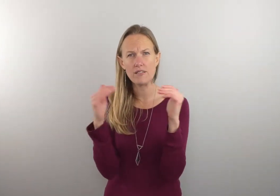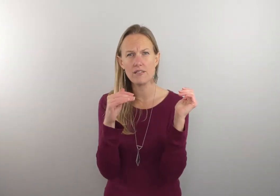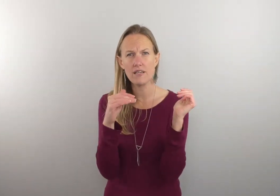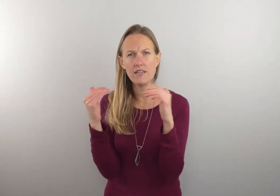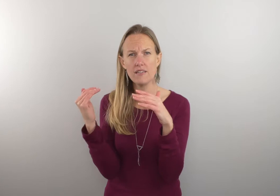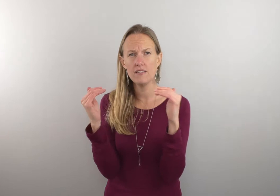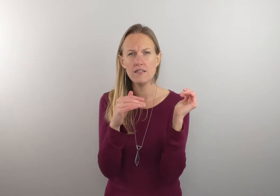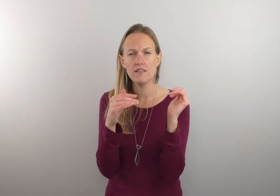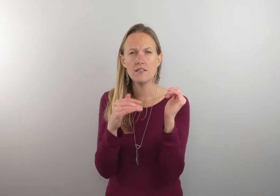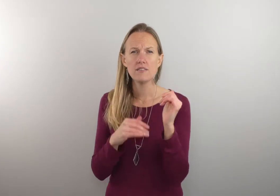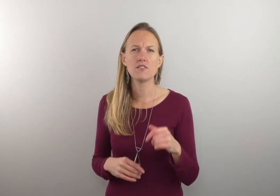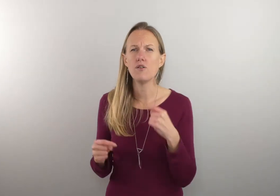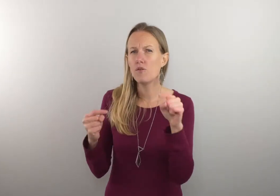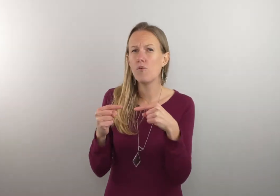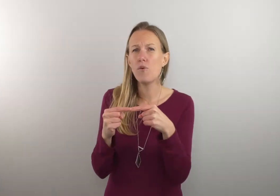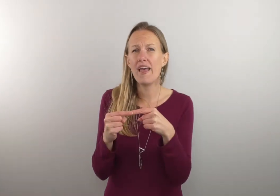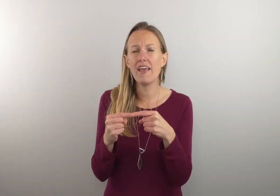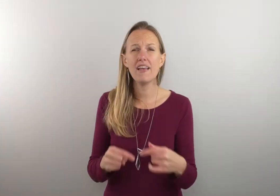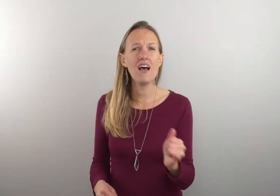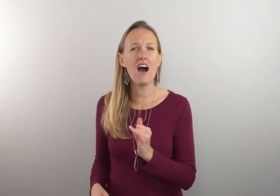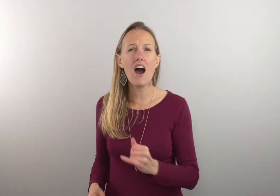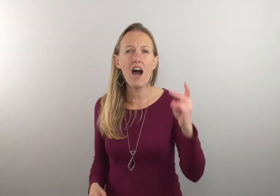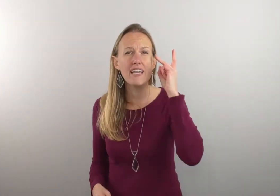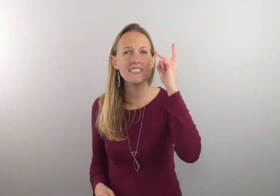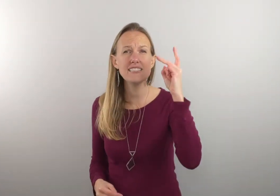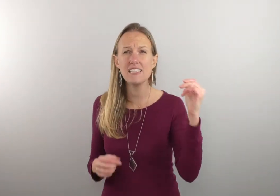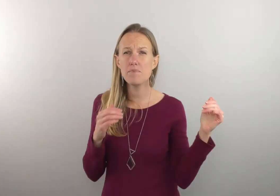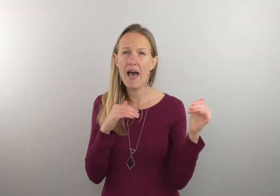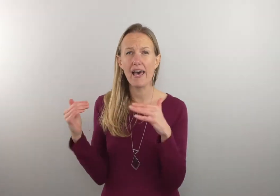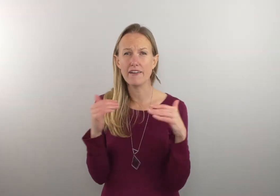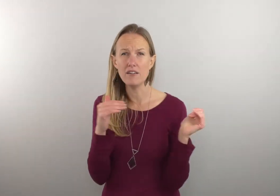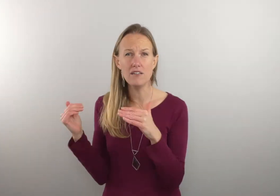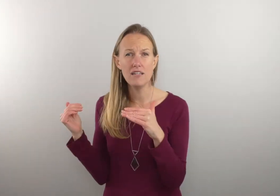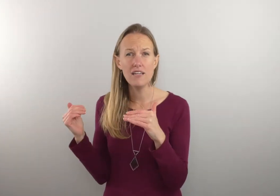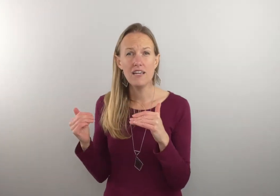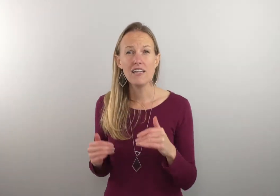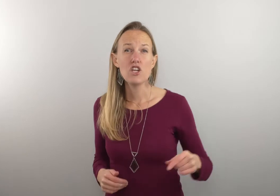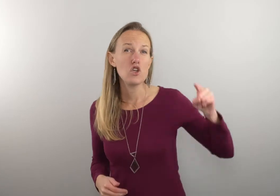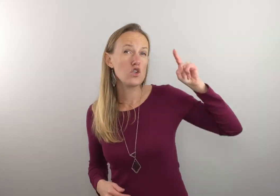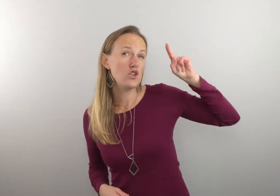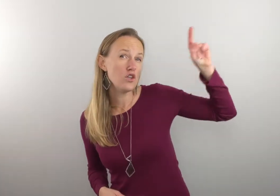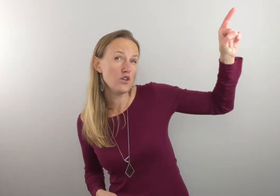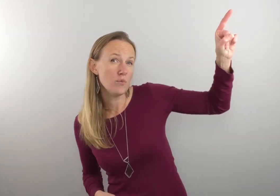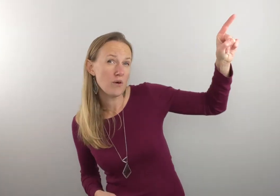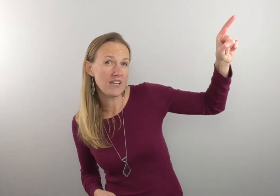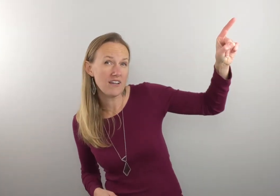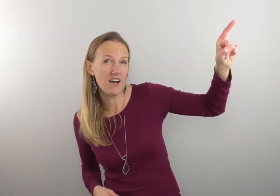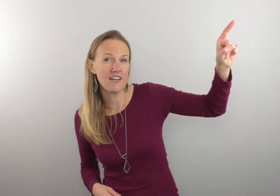okay so when I see battle battle you pointing to God in